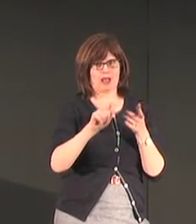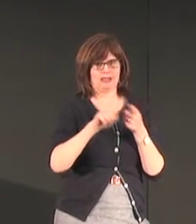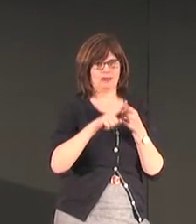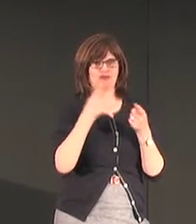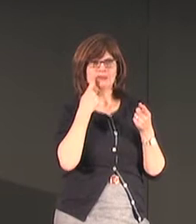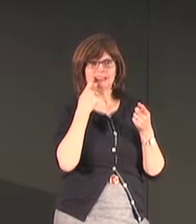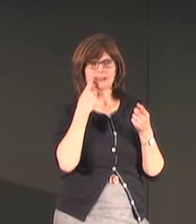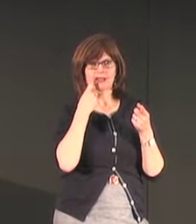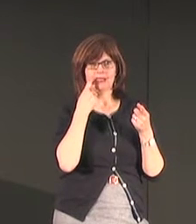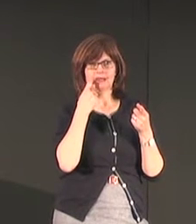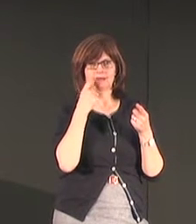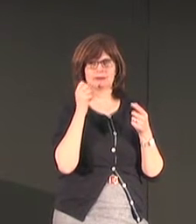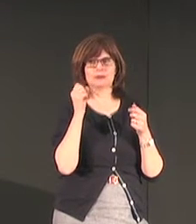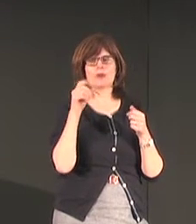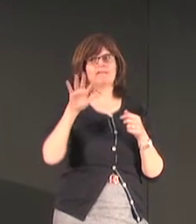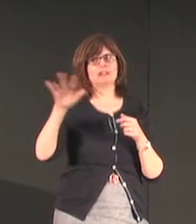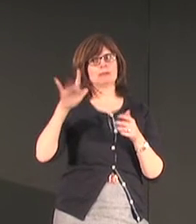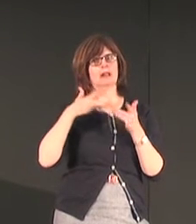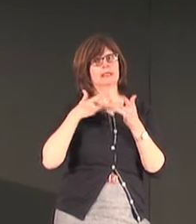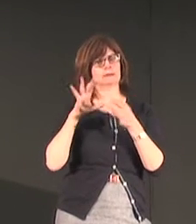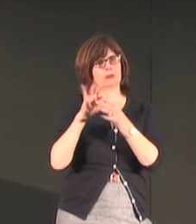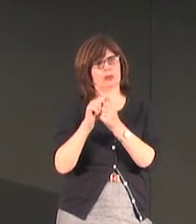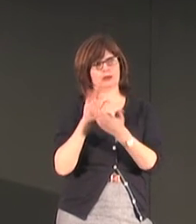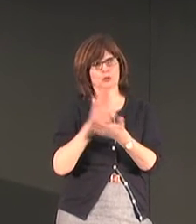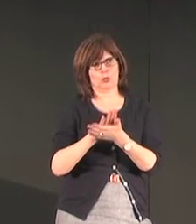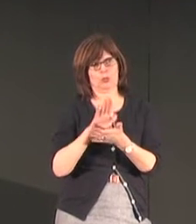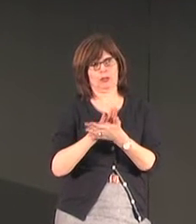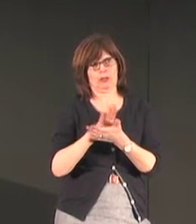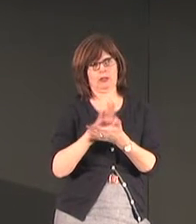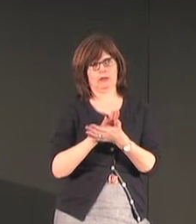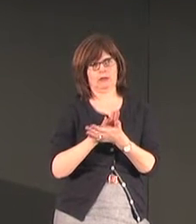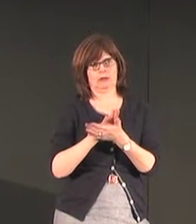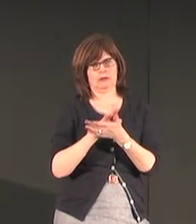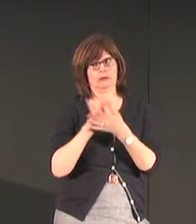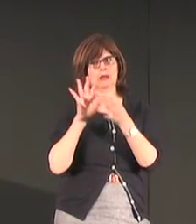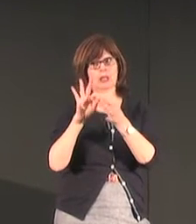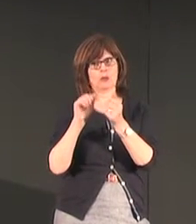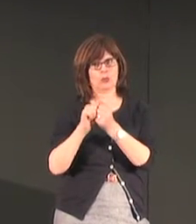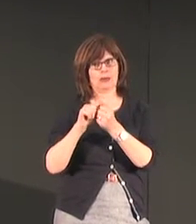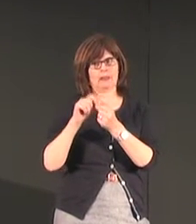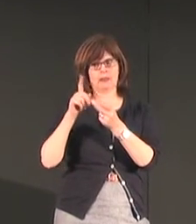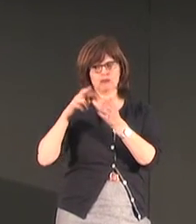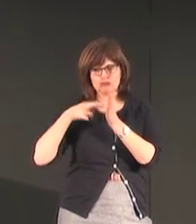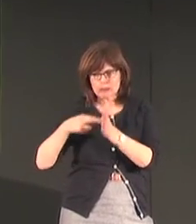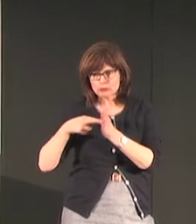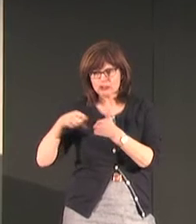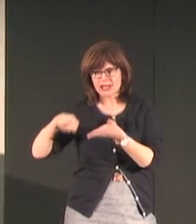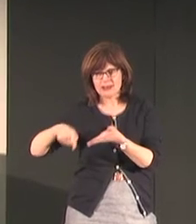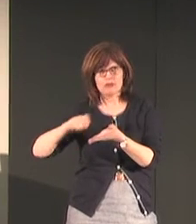well people have not been literate in a written language until fairly recently